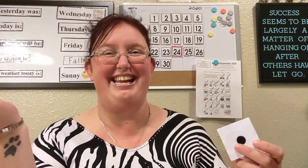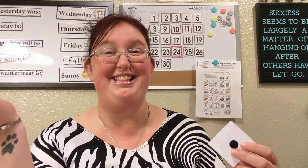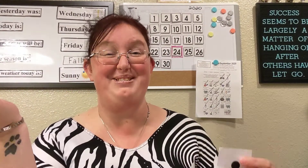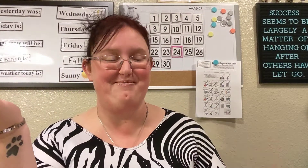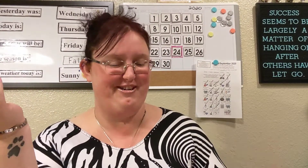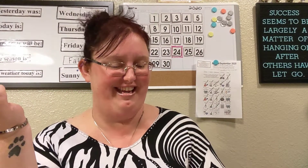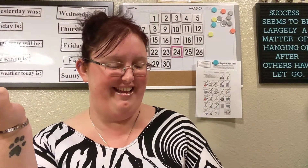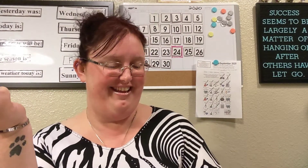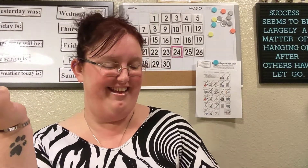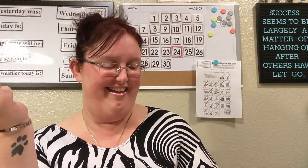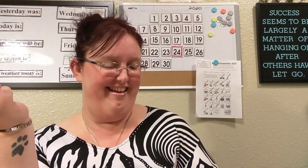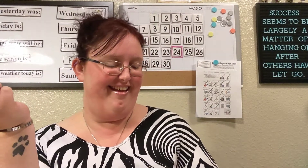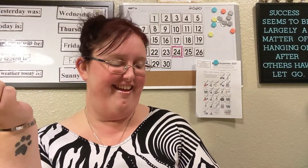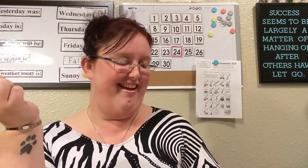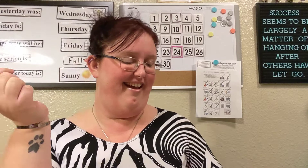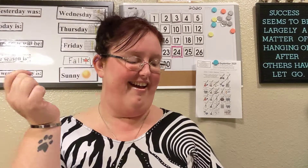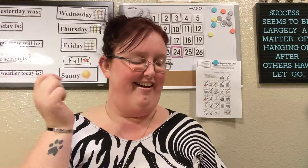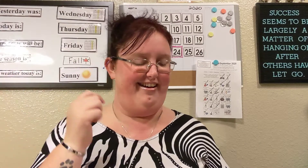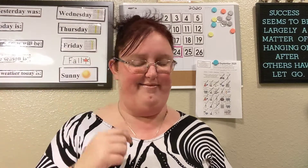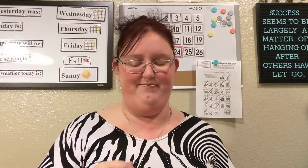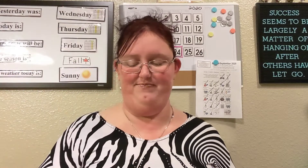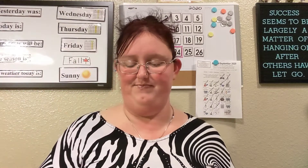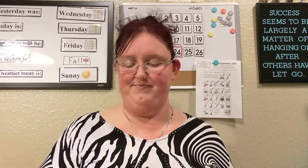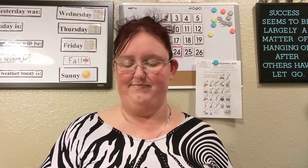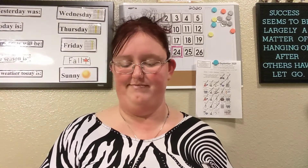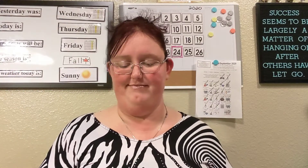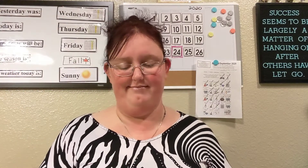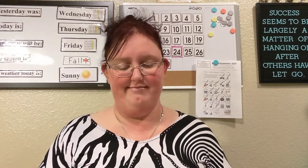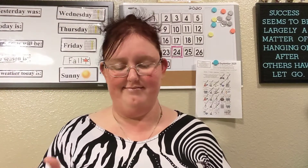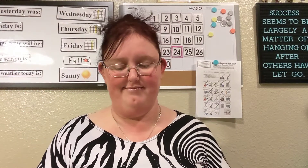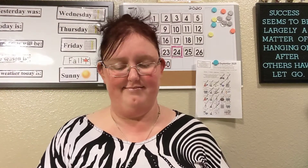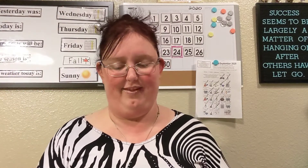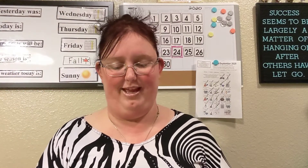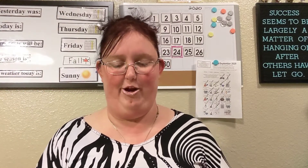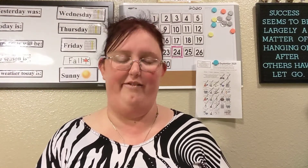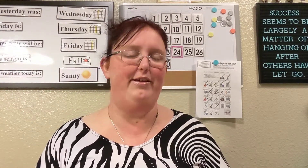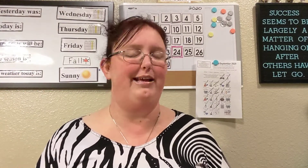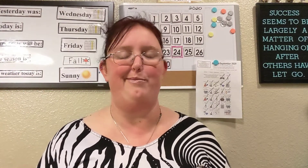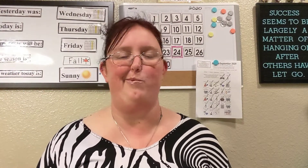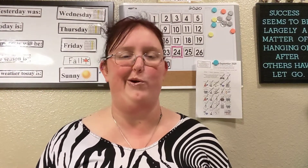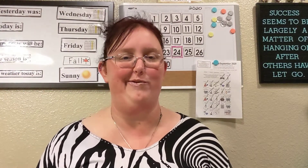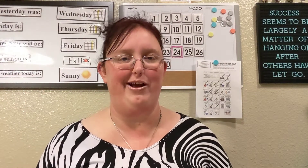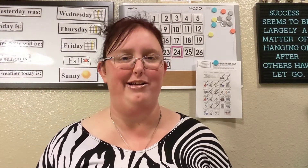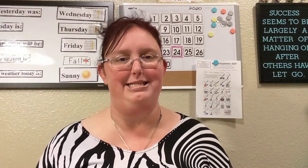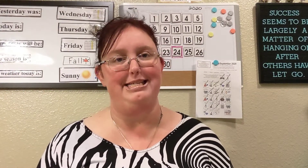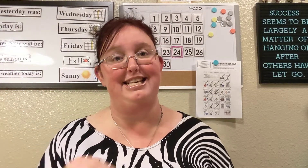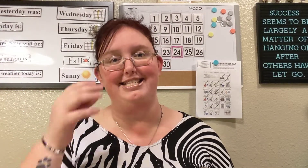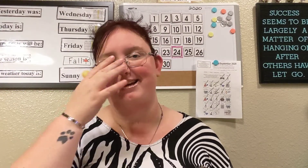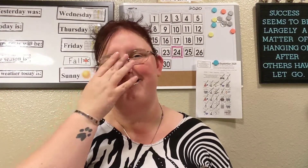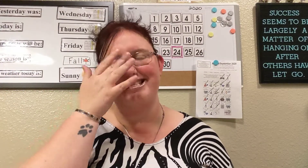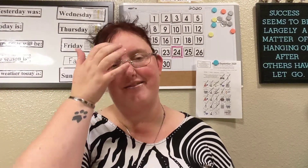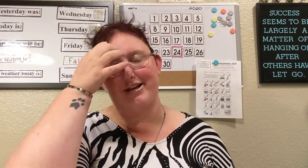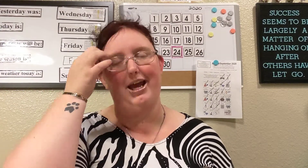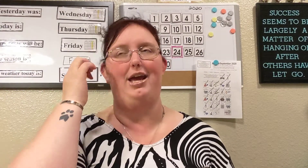any this morning um you know i feel like i'm a broken record because i say the same things every day